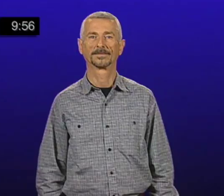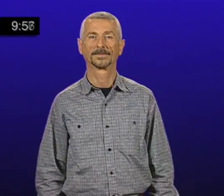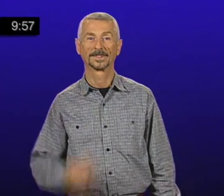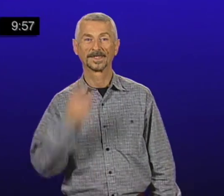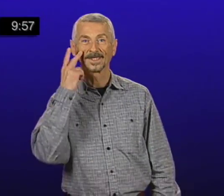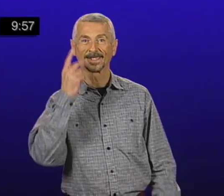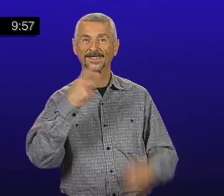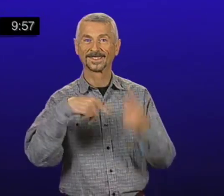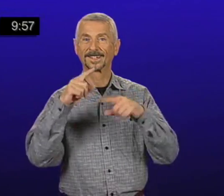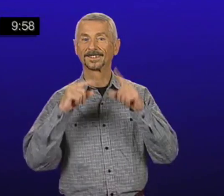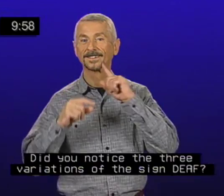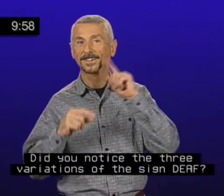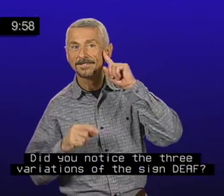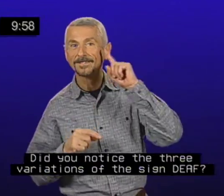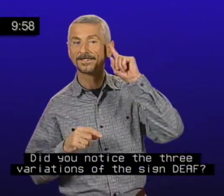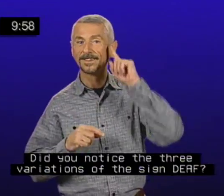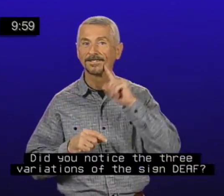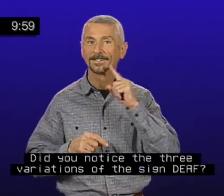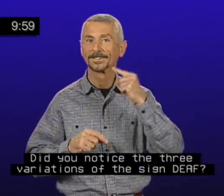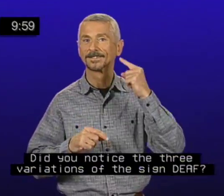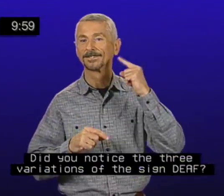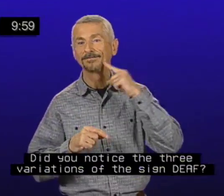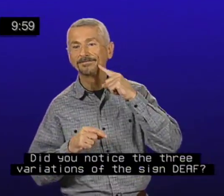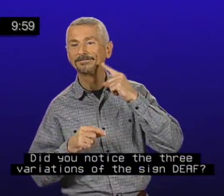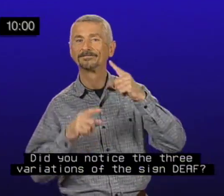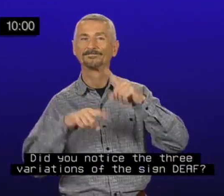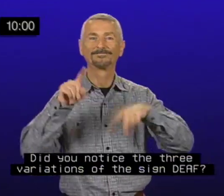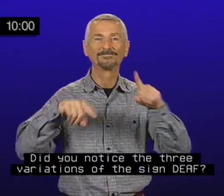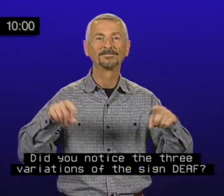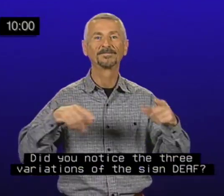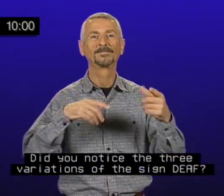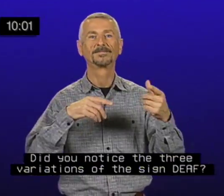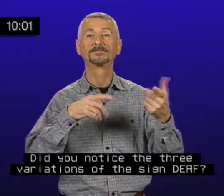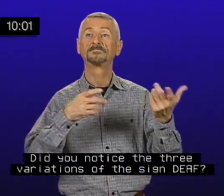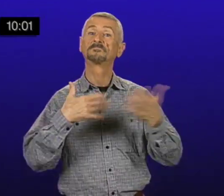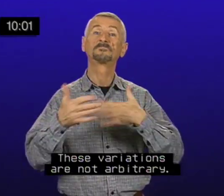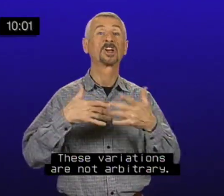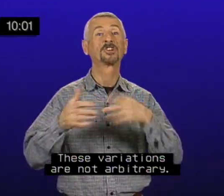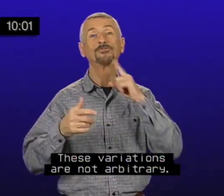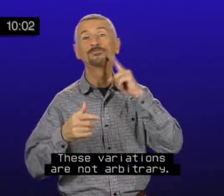Did you notice the three variations of the sign deaf? These variations are not arbitrary.